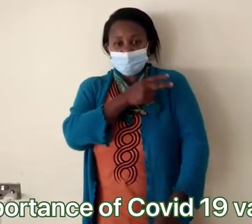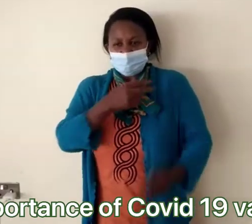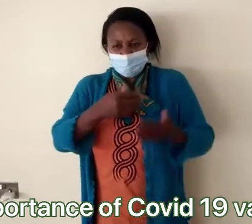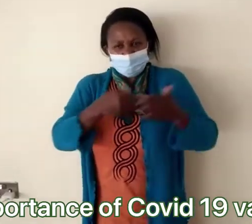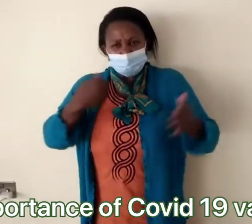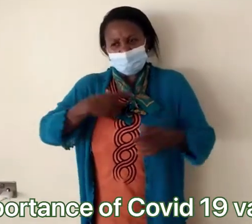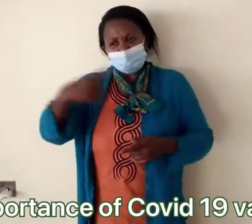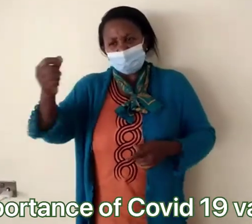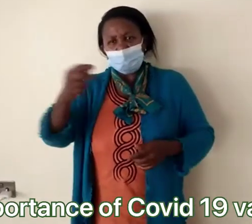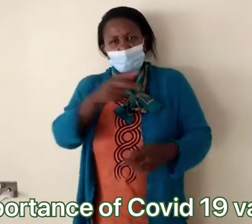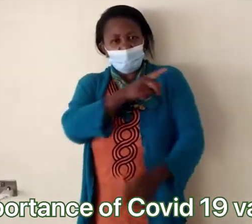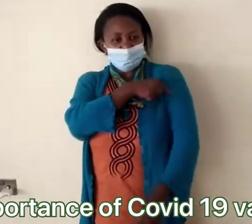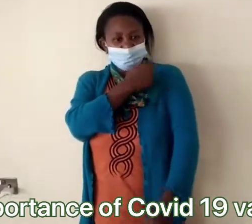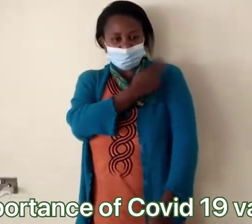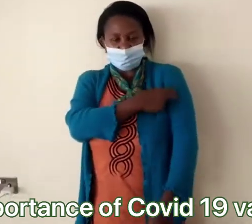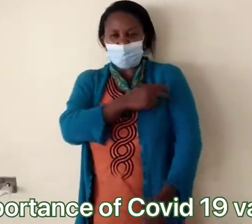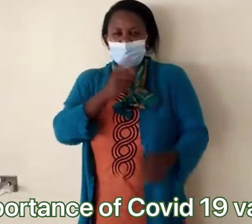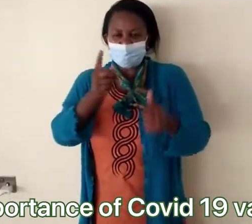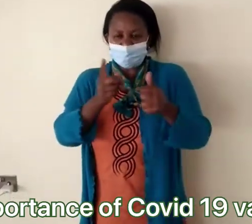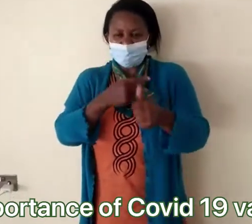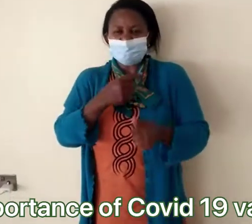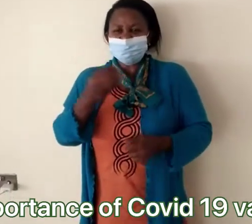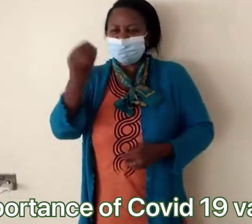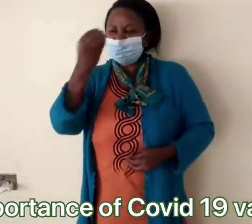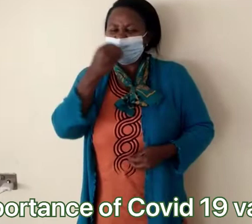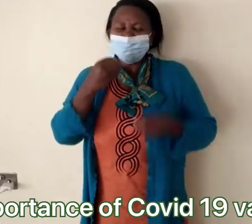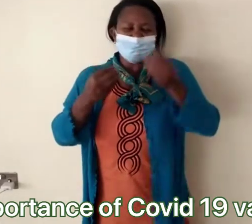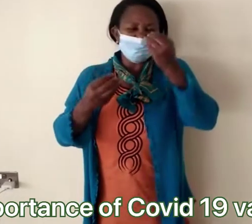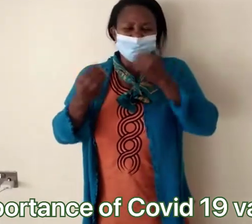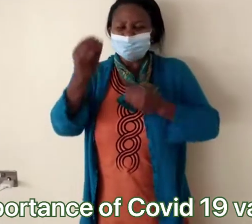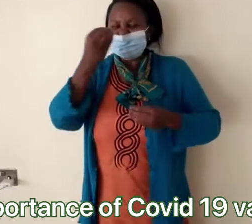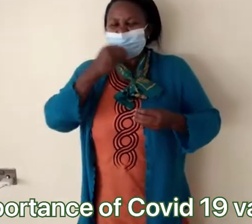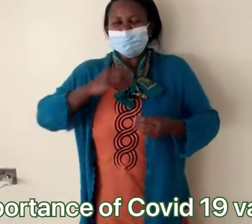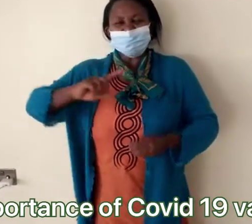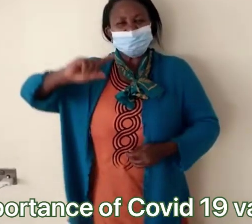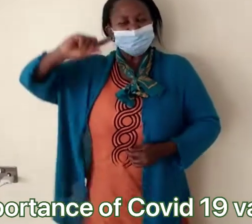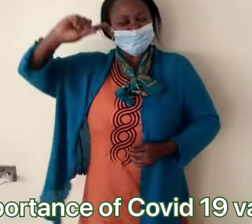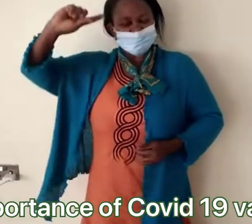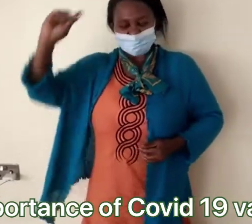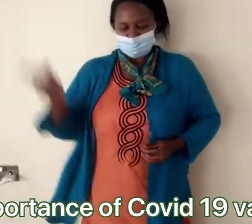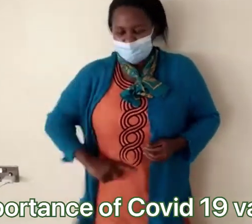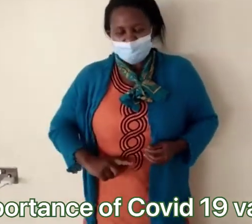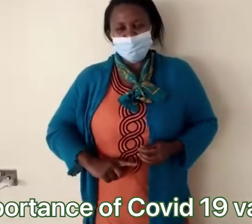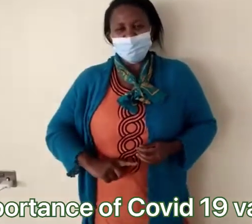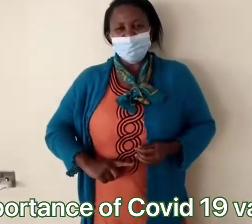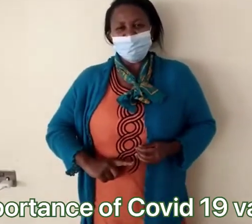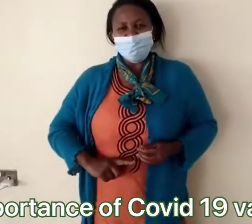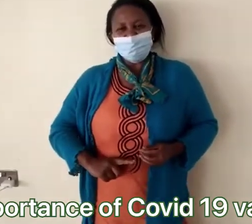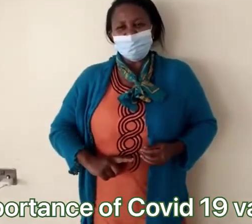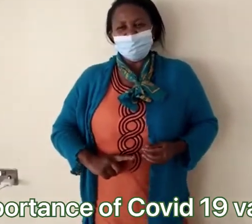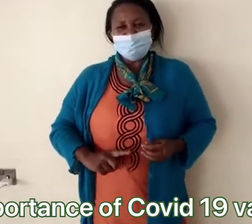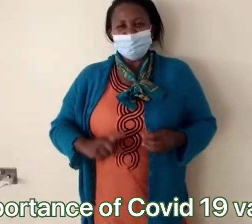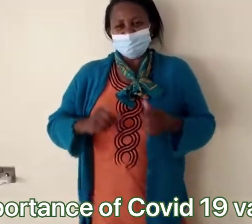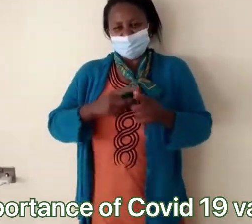I went to the hospital. I ate and I was very full.